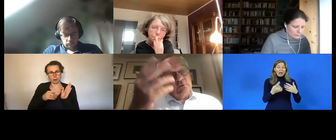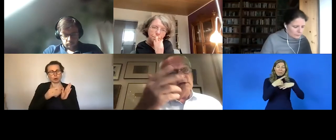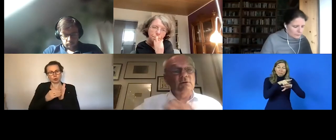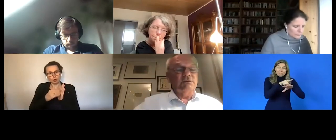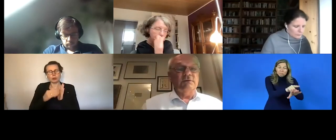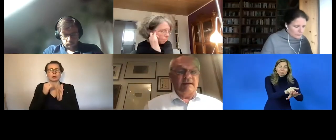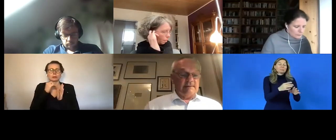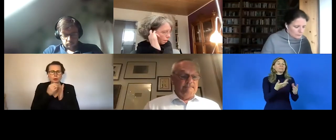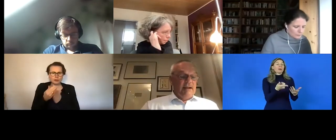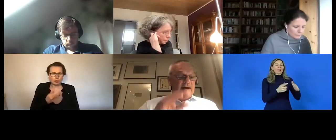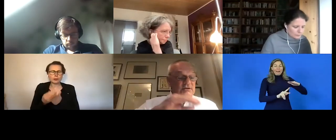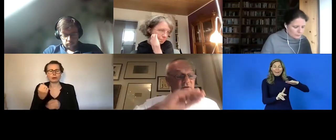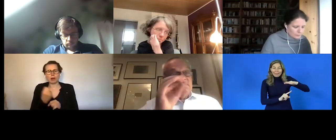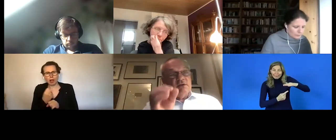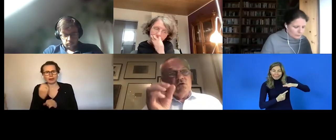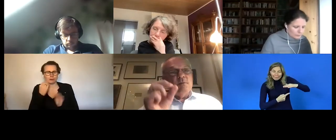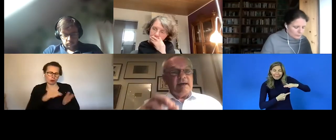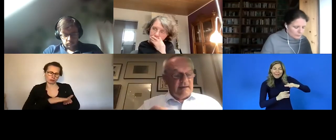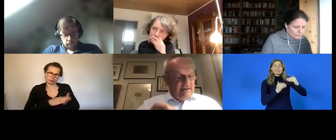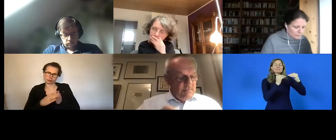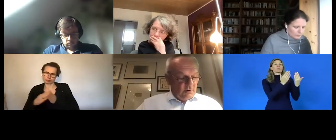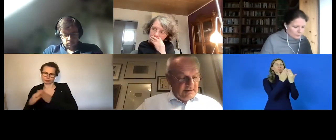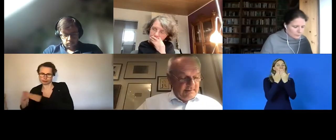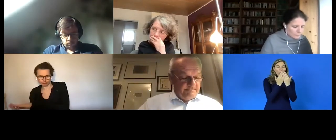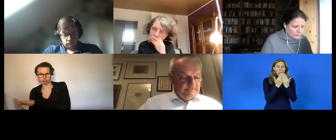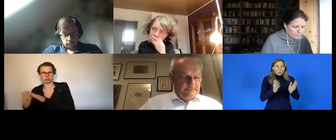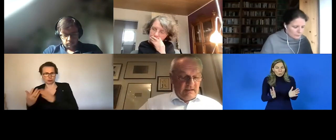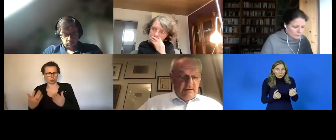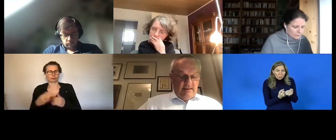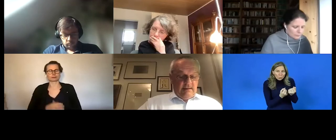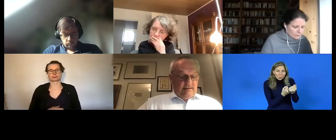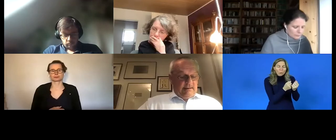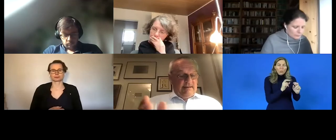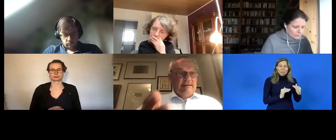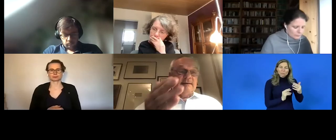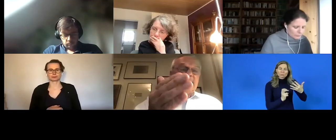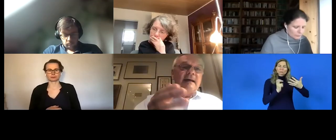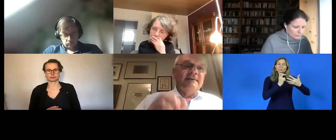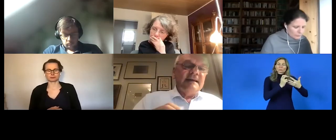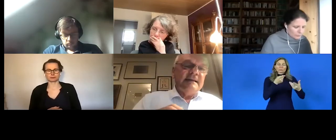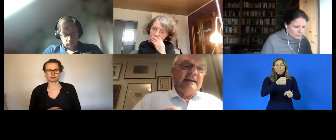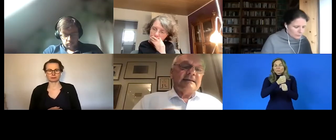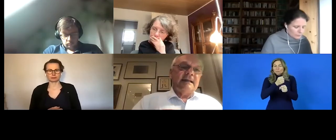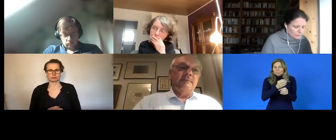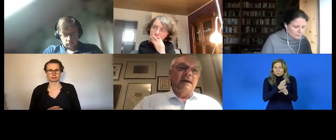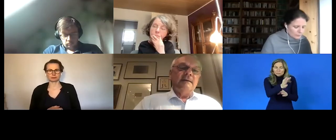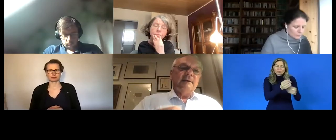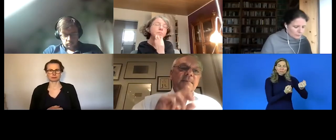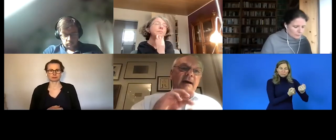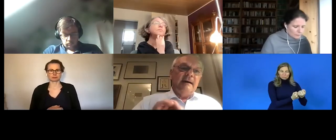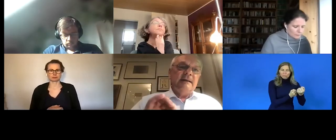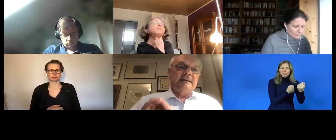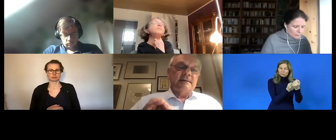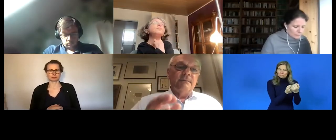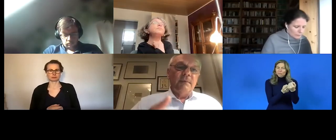then onwards to school then onwards to some sort of professional training and on to